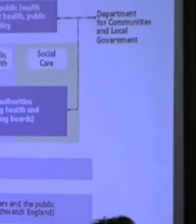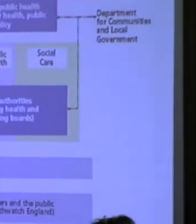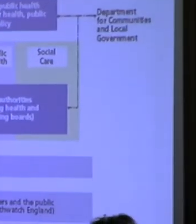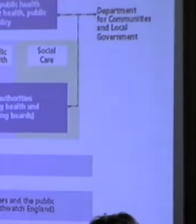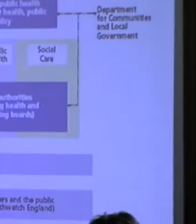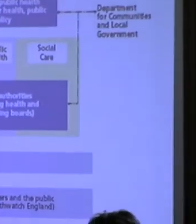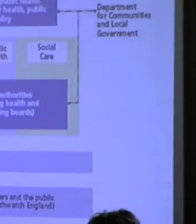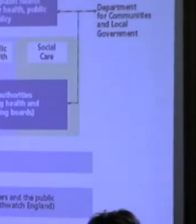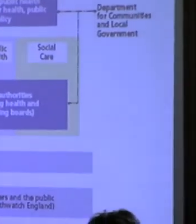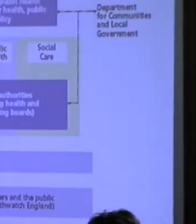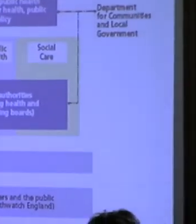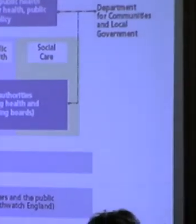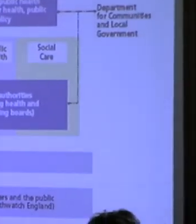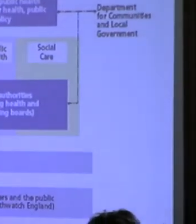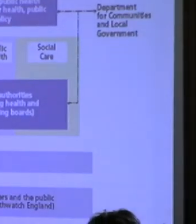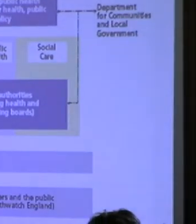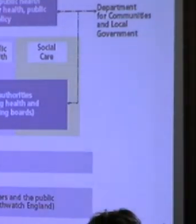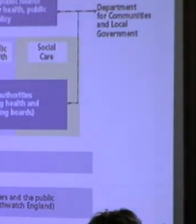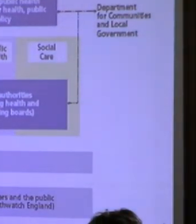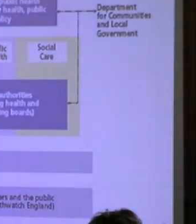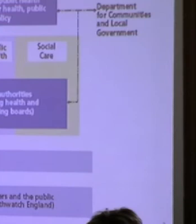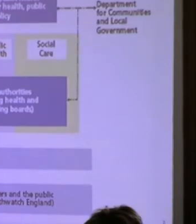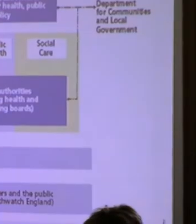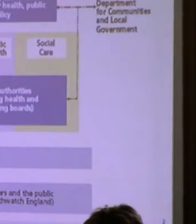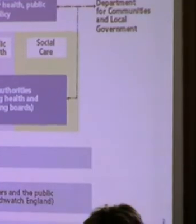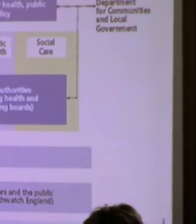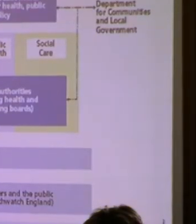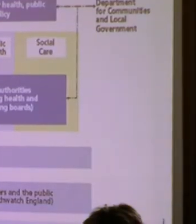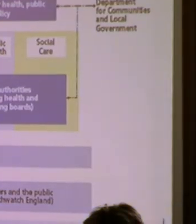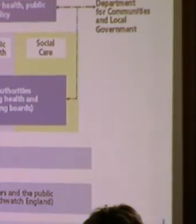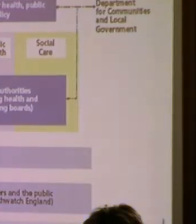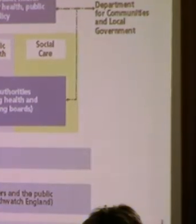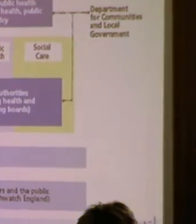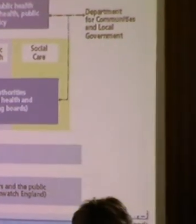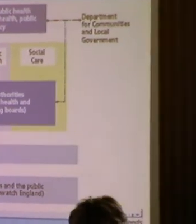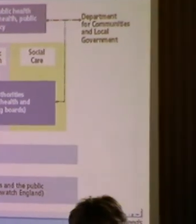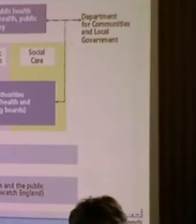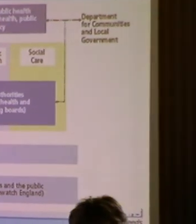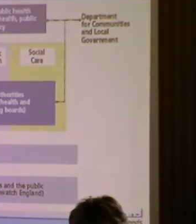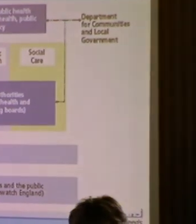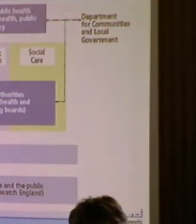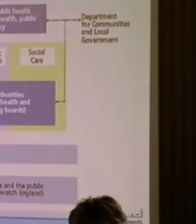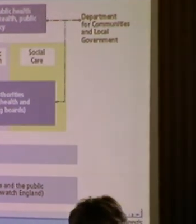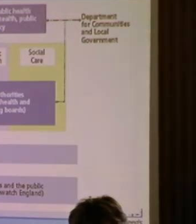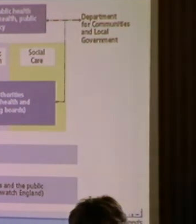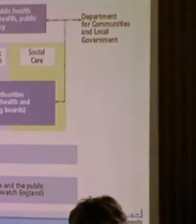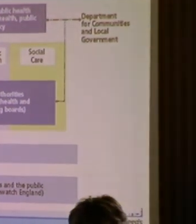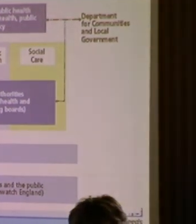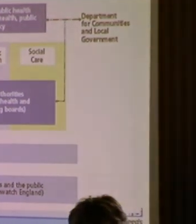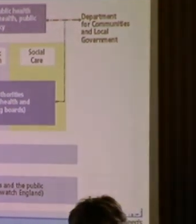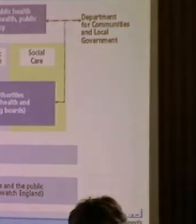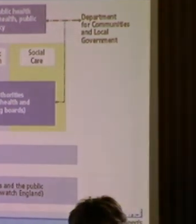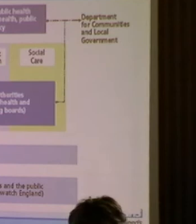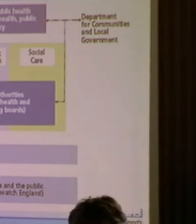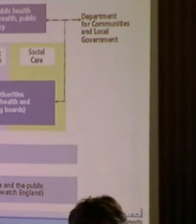system is supposed to be like in the future. And you will see its attempts to link in the NHS public health